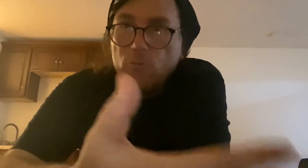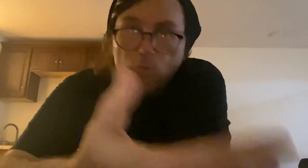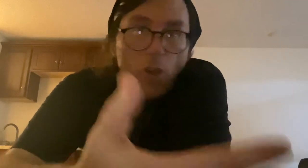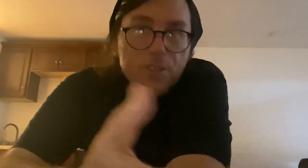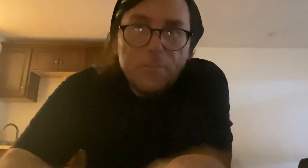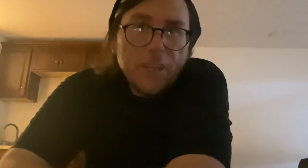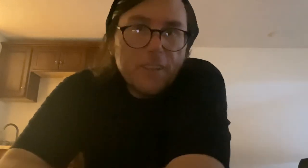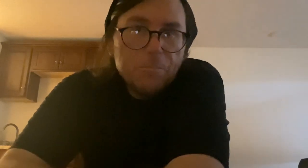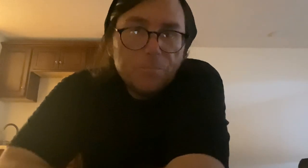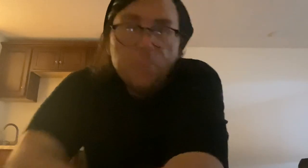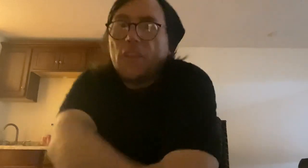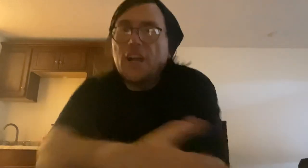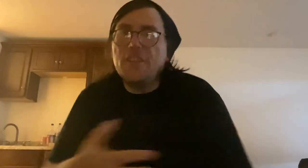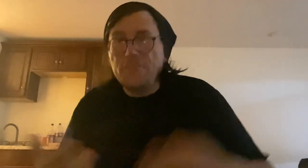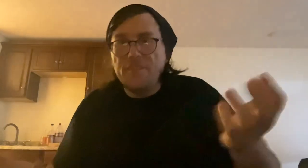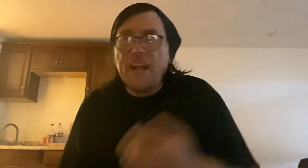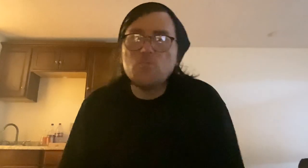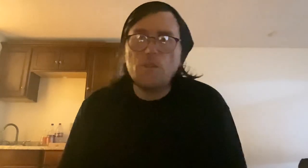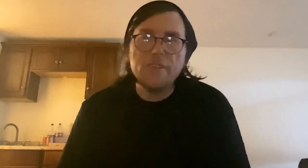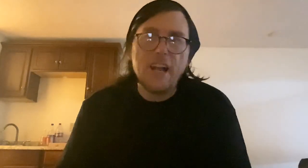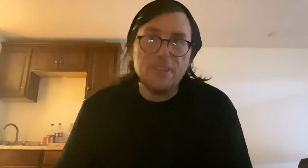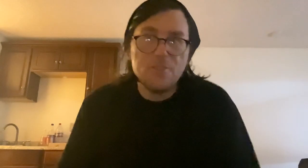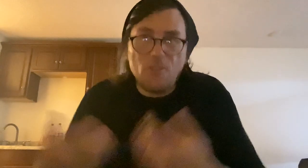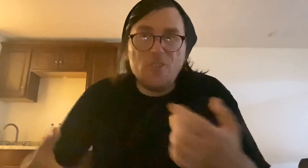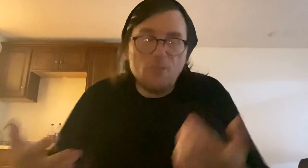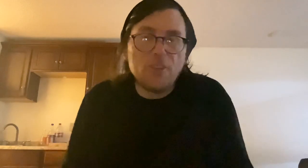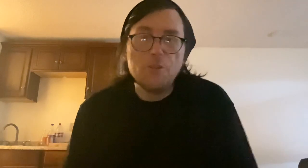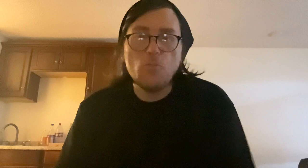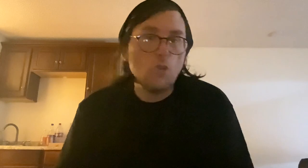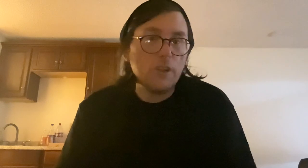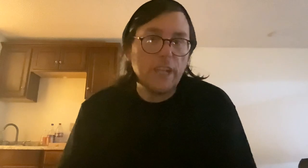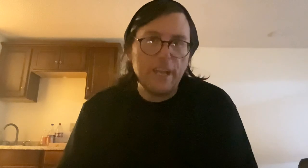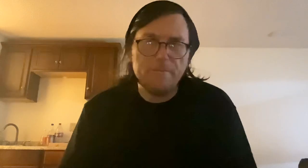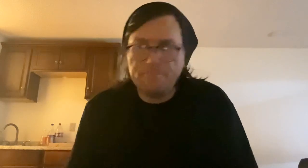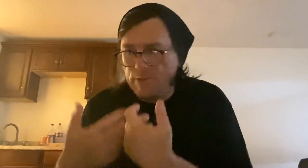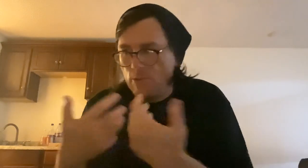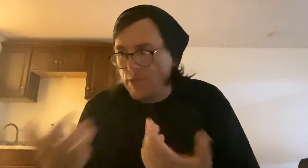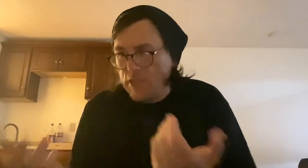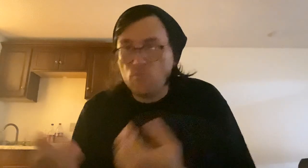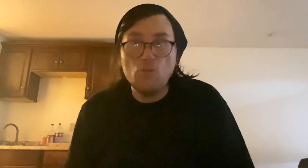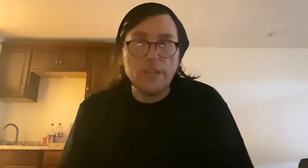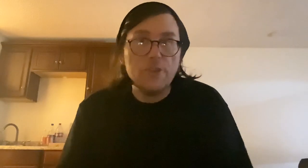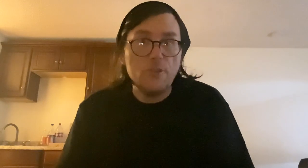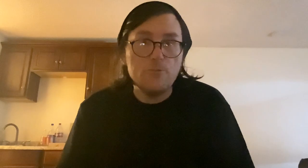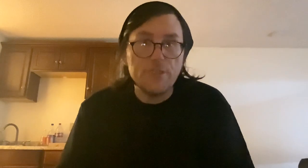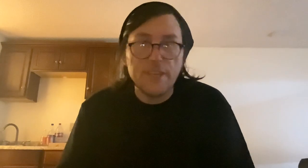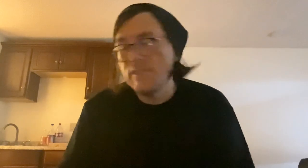draw something. And then that's when, how you start your commission work, if you're just really new to this.